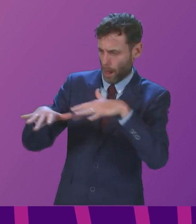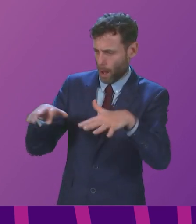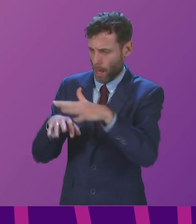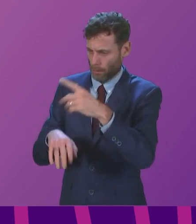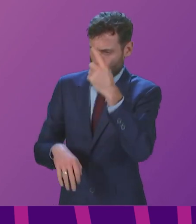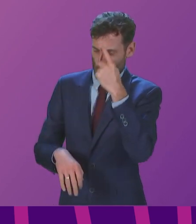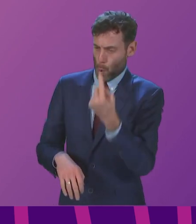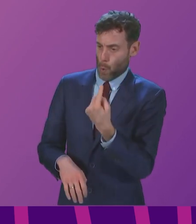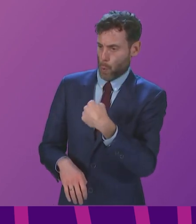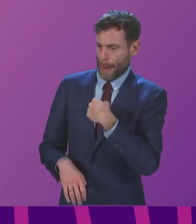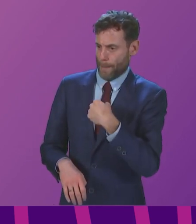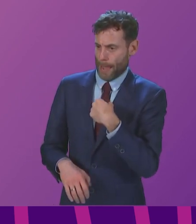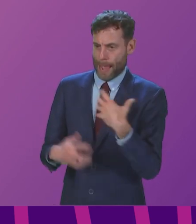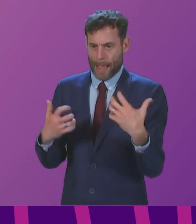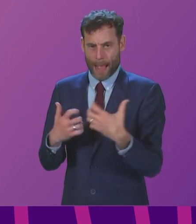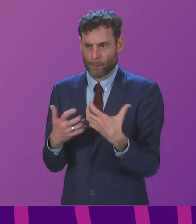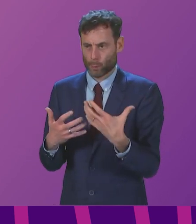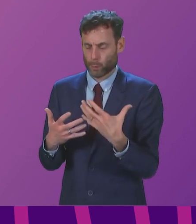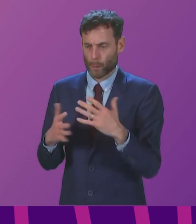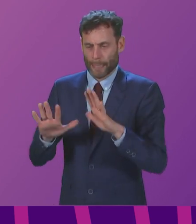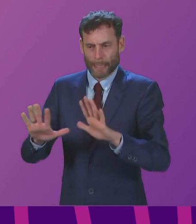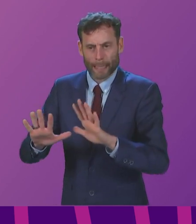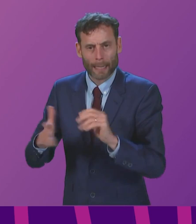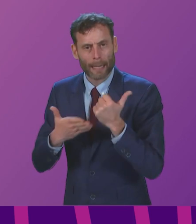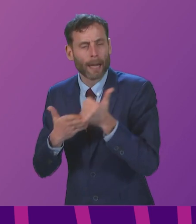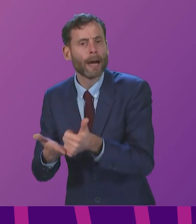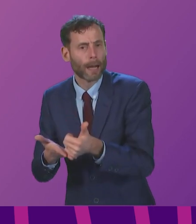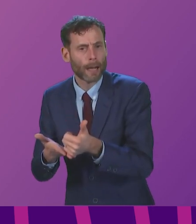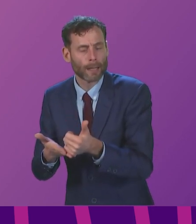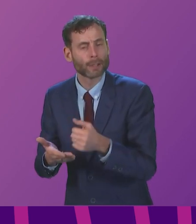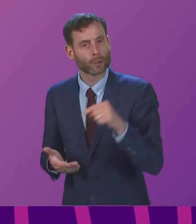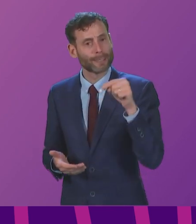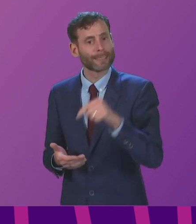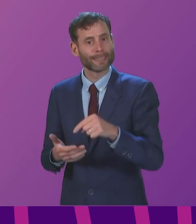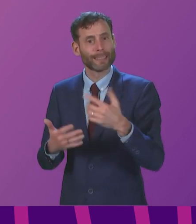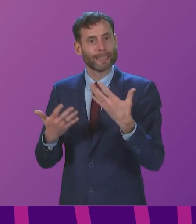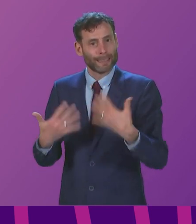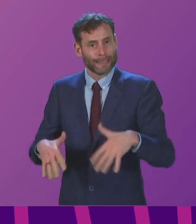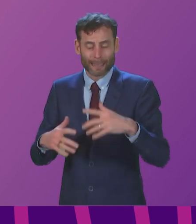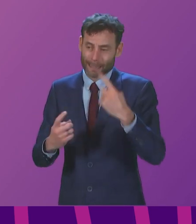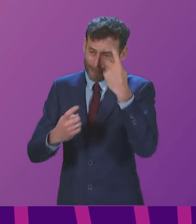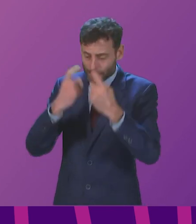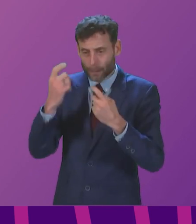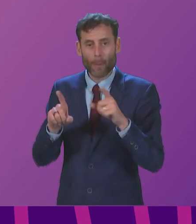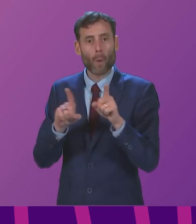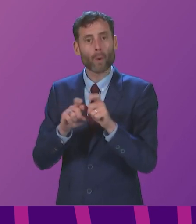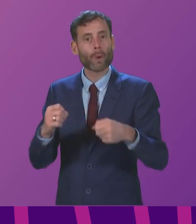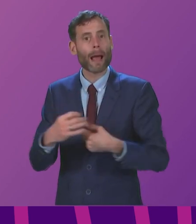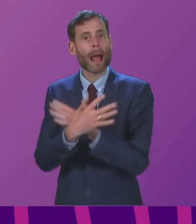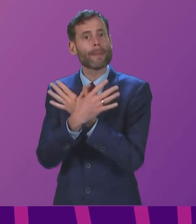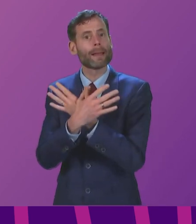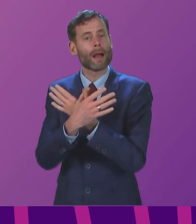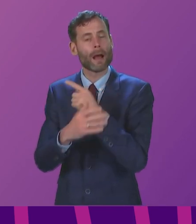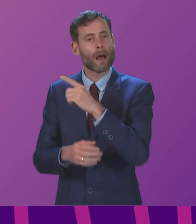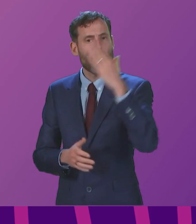Those must have been the sorts of questions an Albanian mother Teresa asked herself